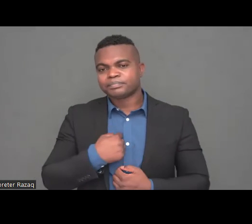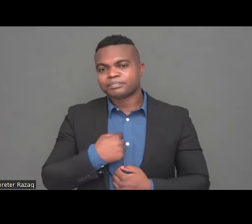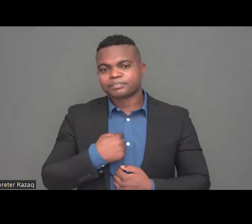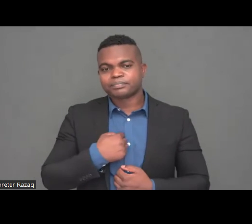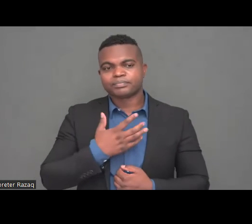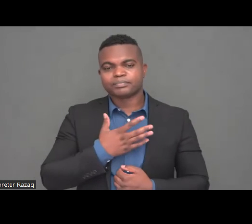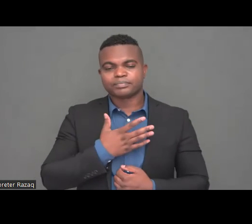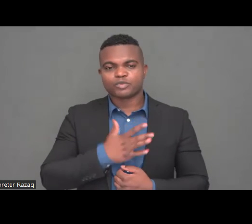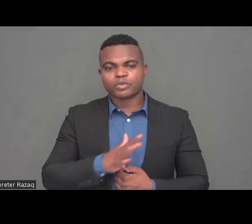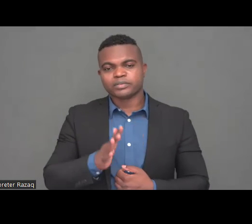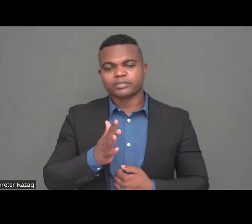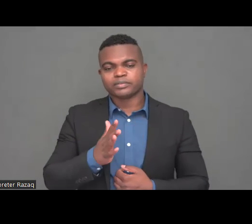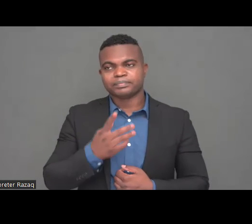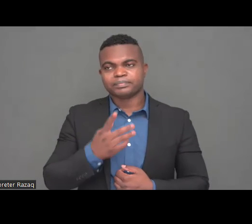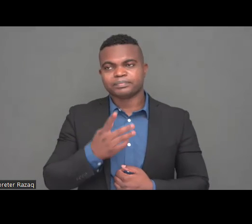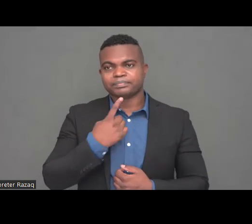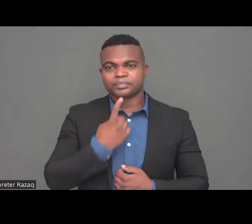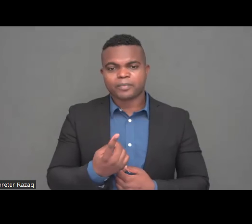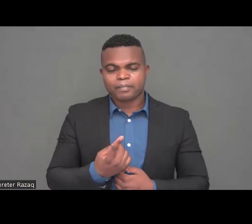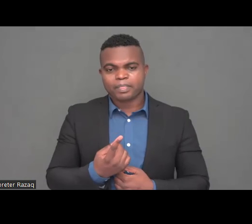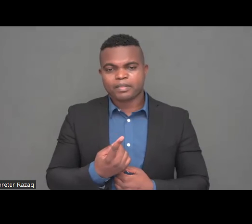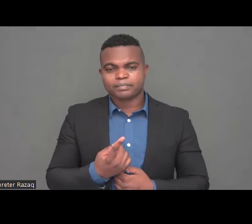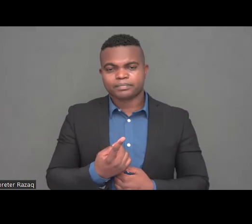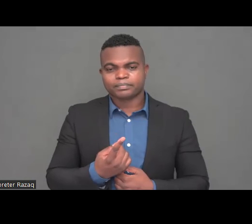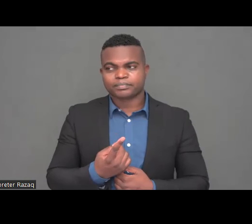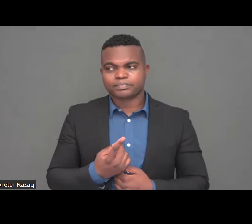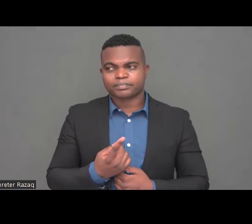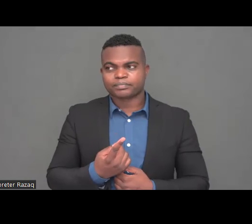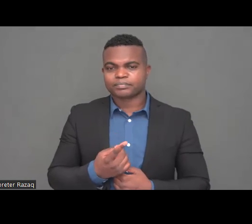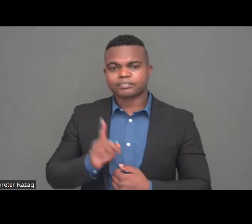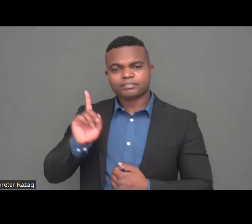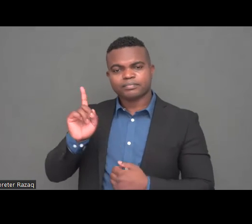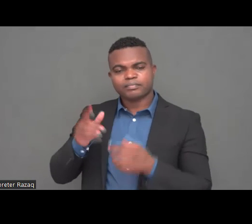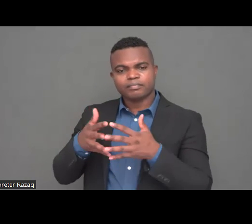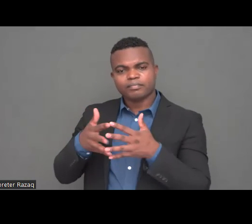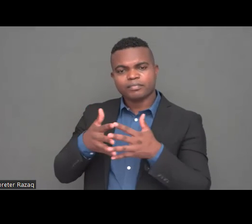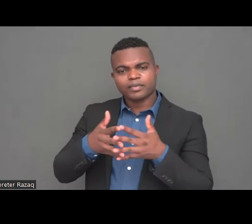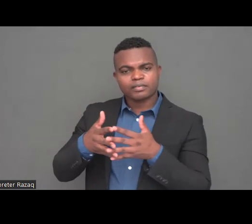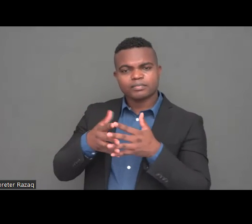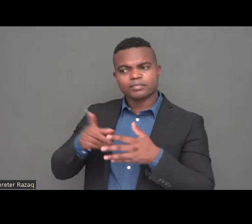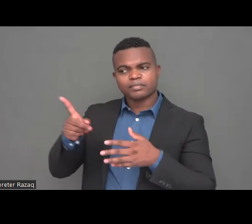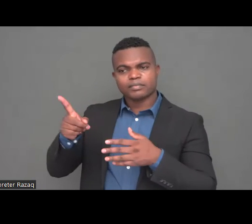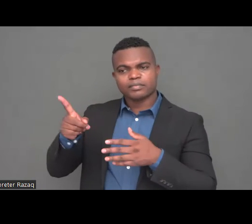just said that now it's more difficult for me to look